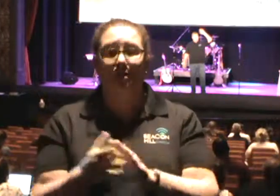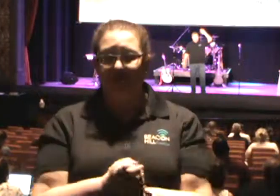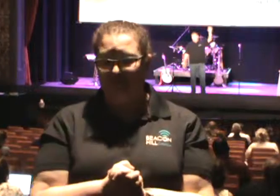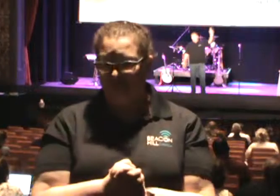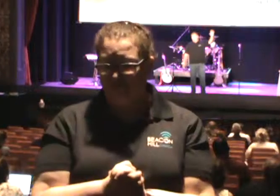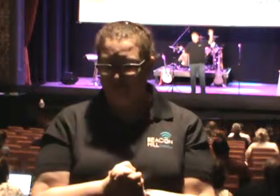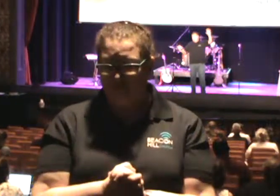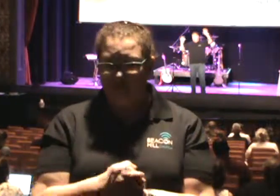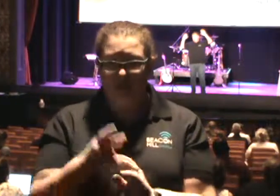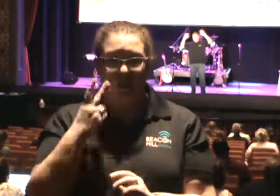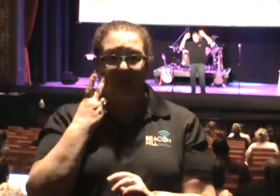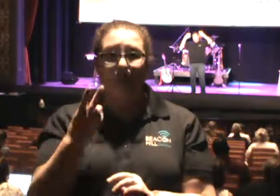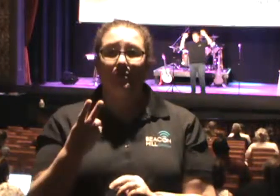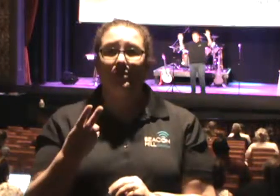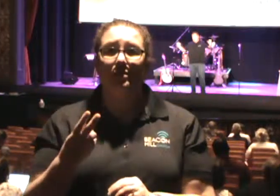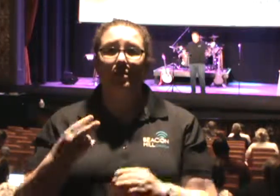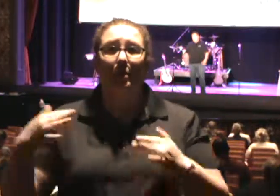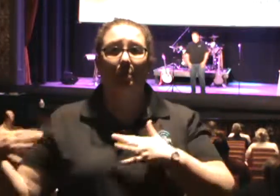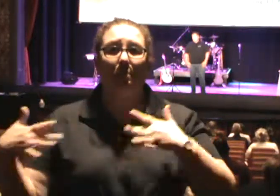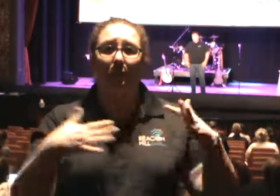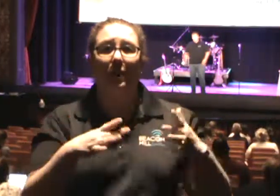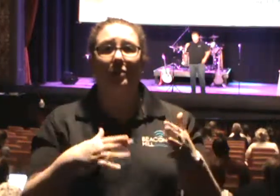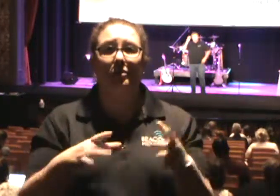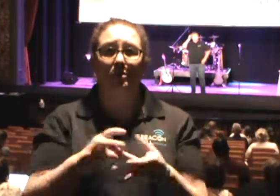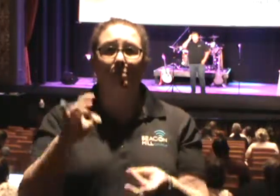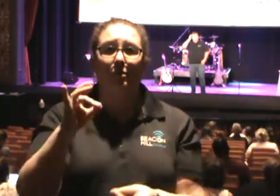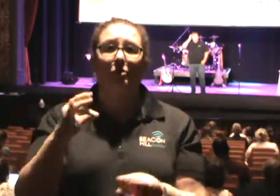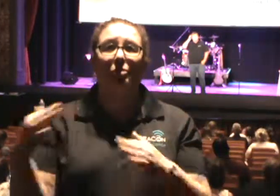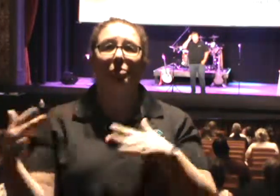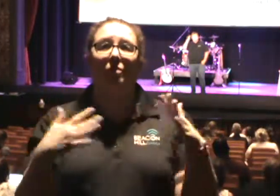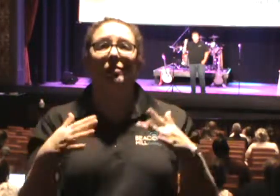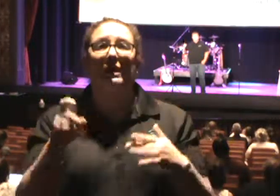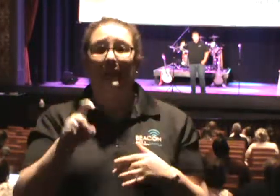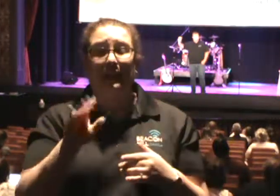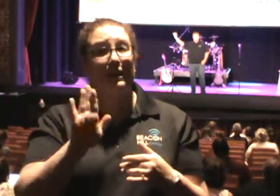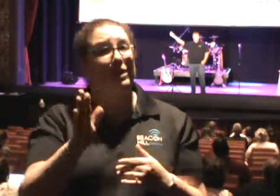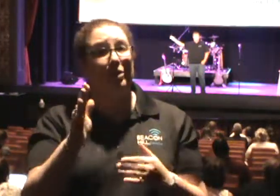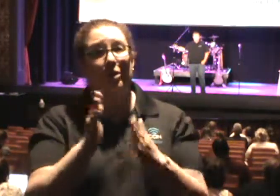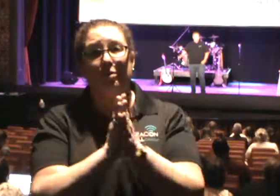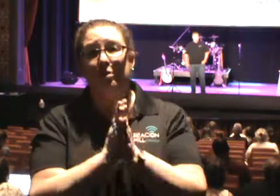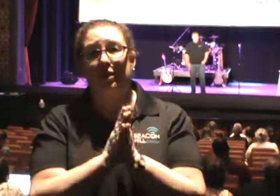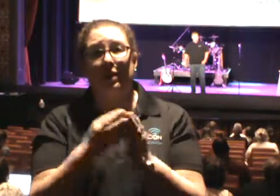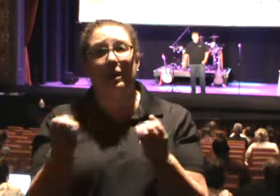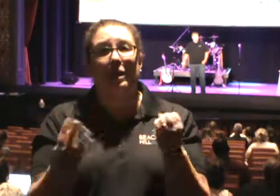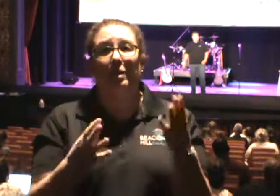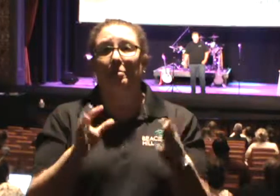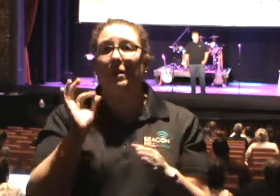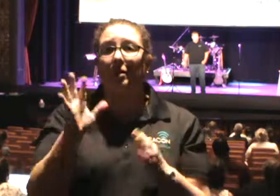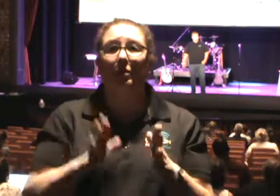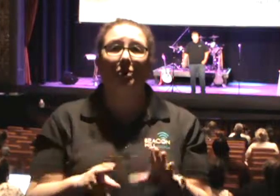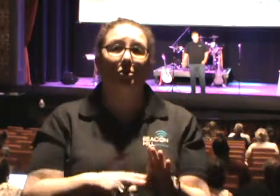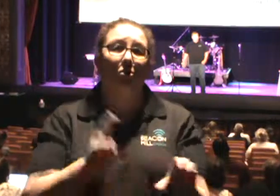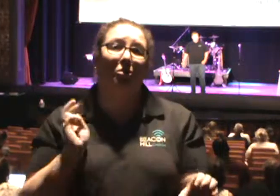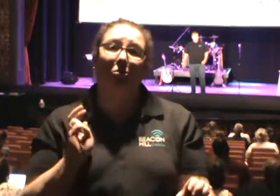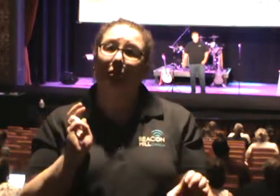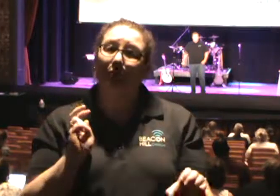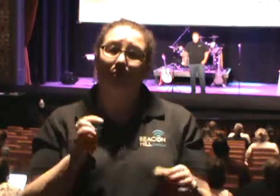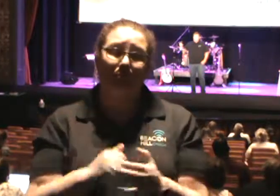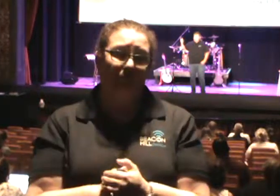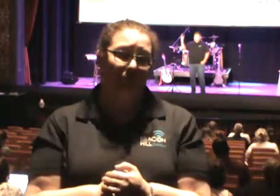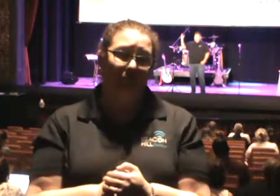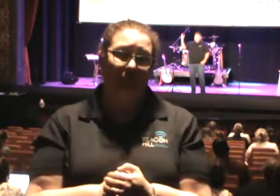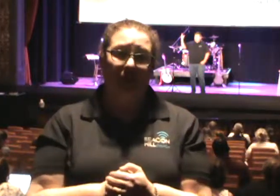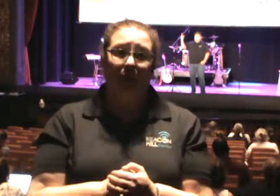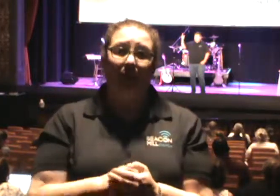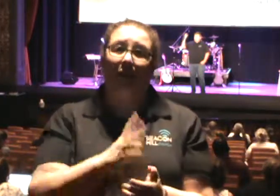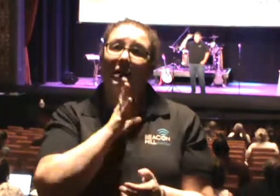We've seen battles that... It's spiritual warfare. And I need your prayers. You know what? There's a lot of pastors that are just giving up and throwing it in the towel. And